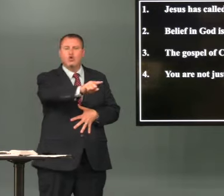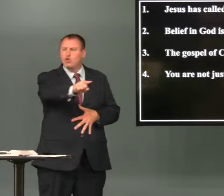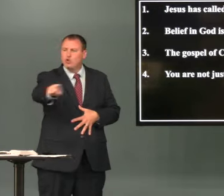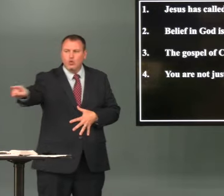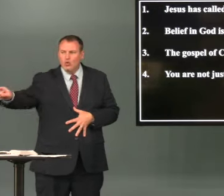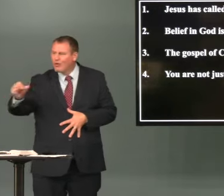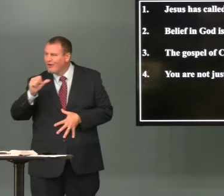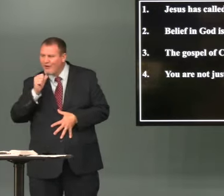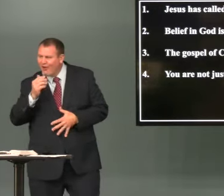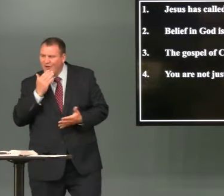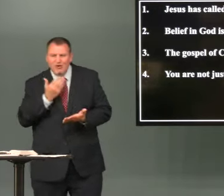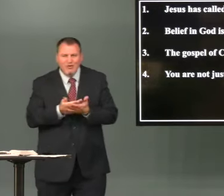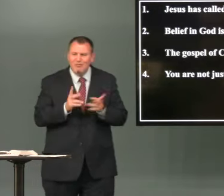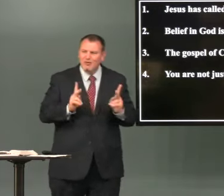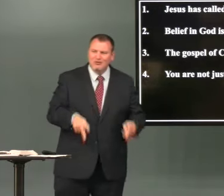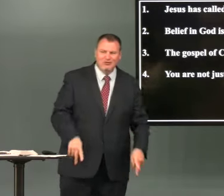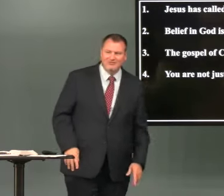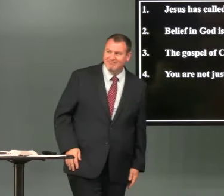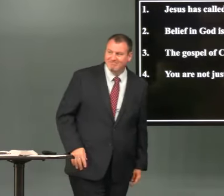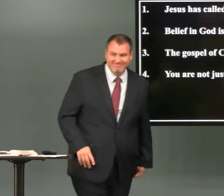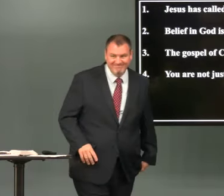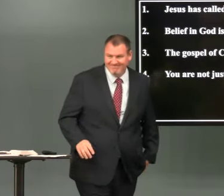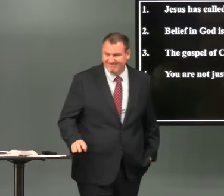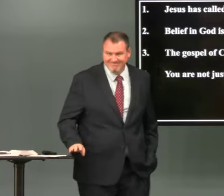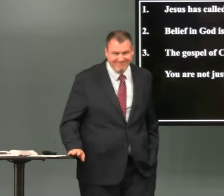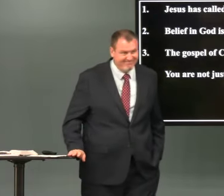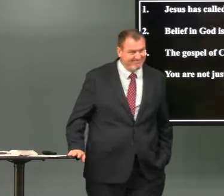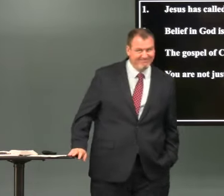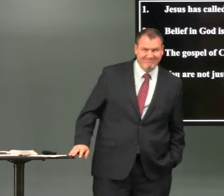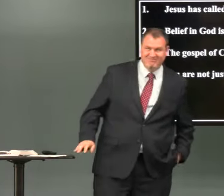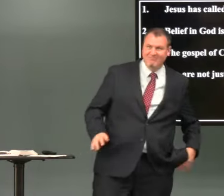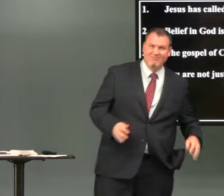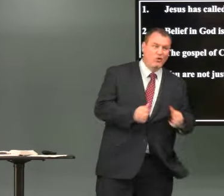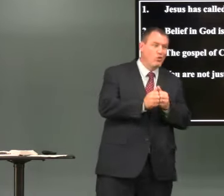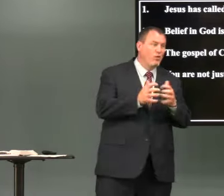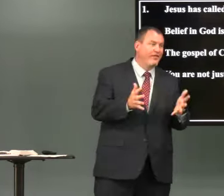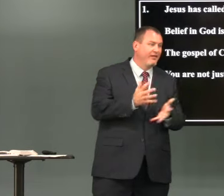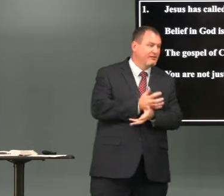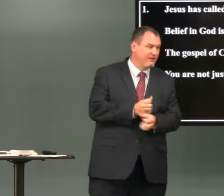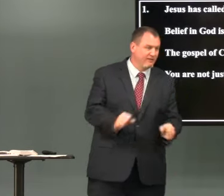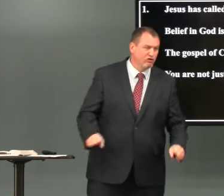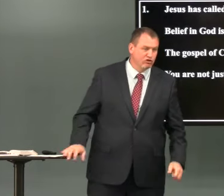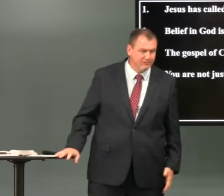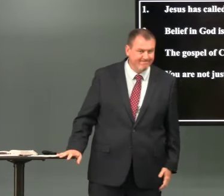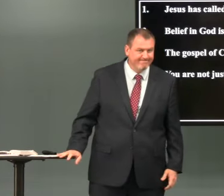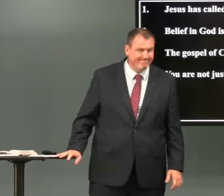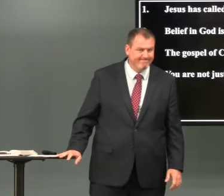you are not a good person without salvation